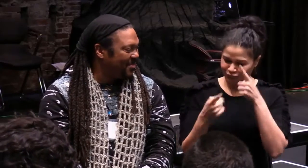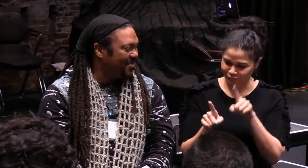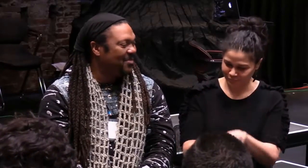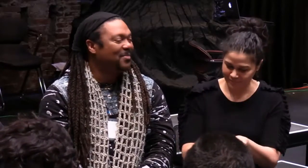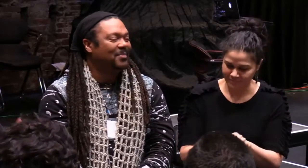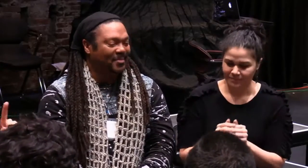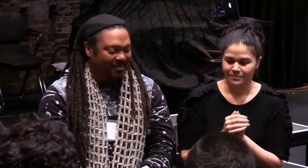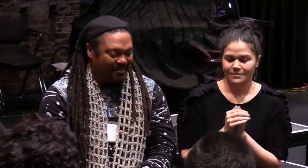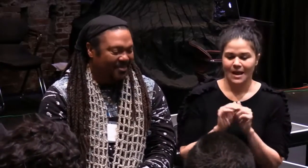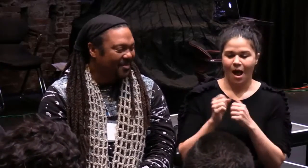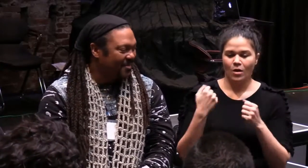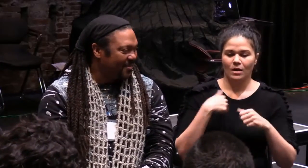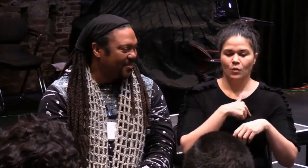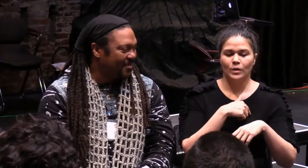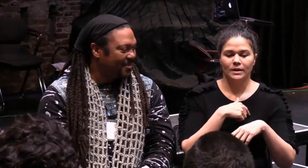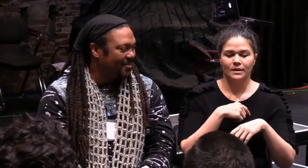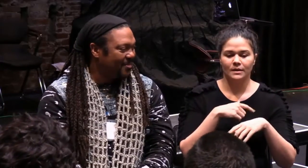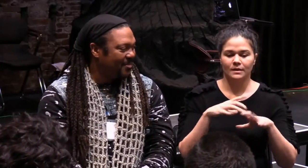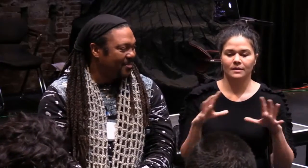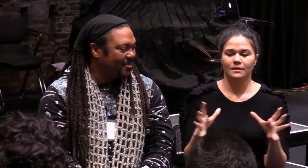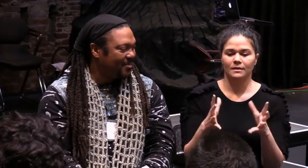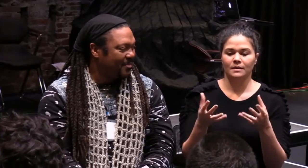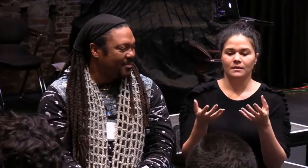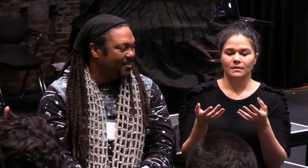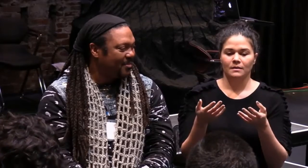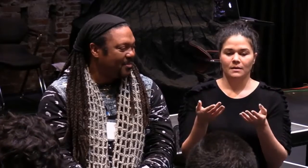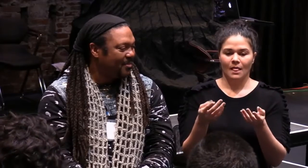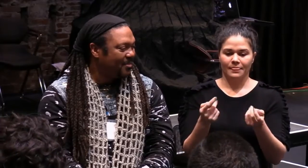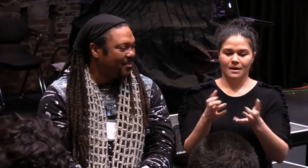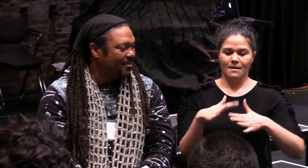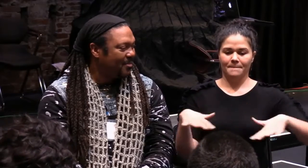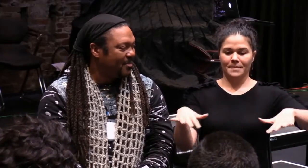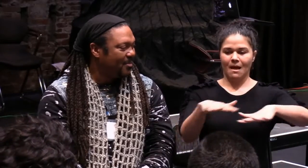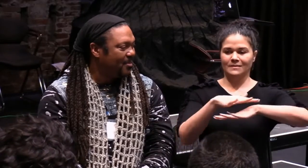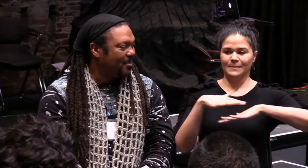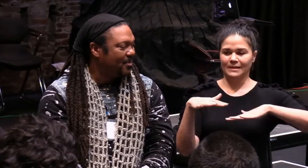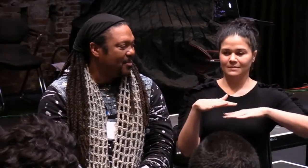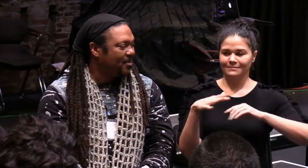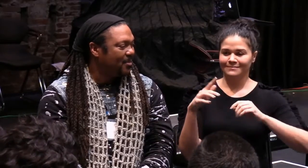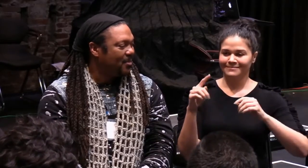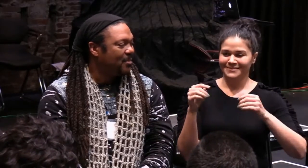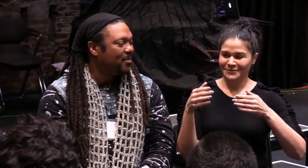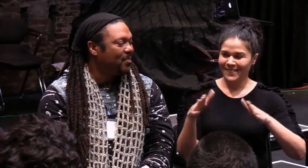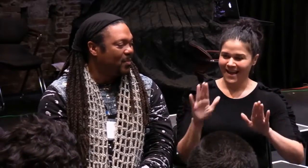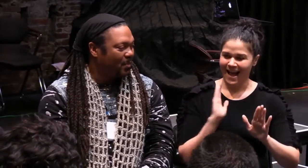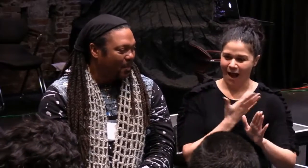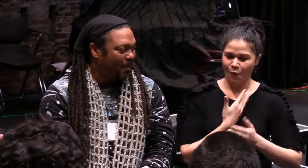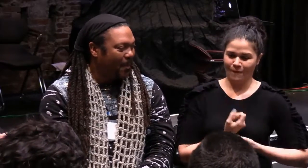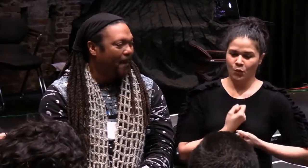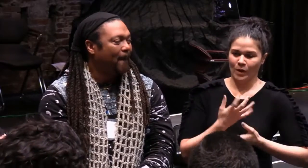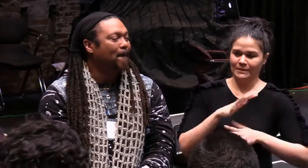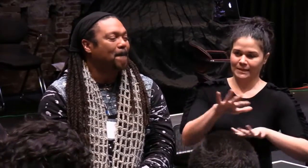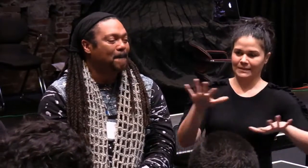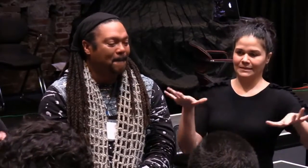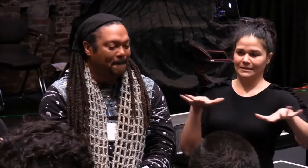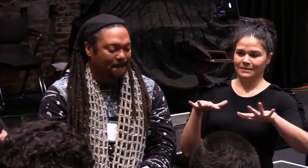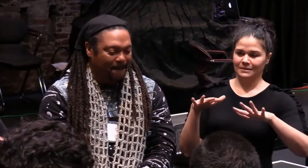It's all heart. All amen to everything that was said there. We need to create a space. We have created a space